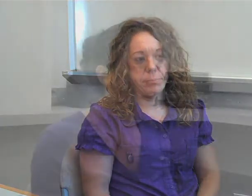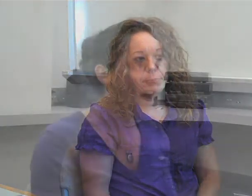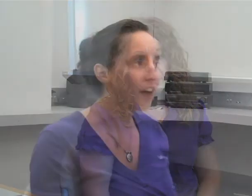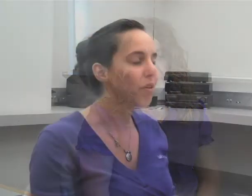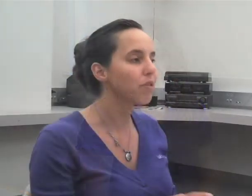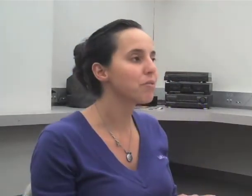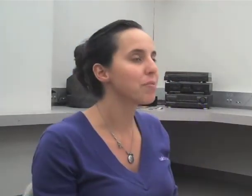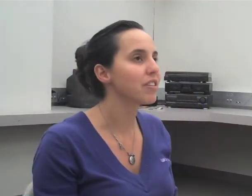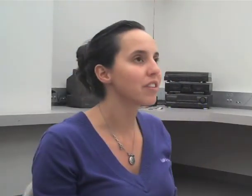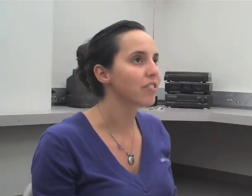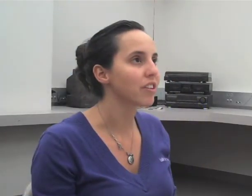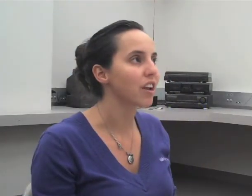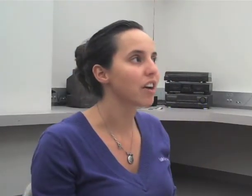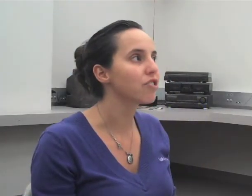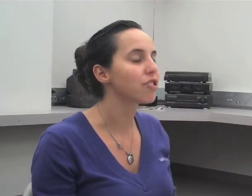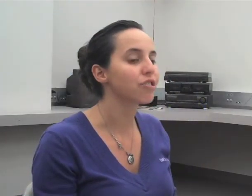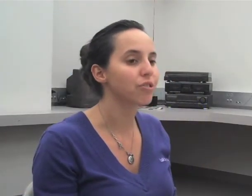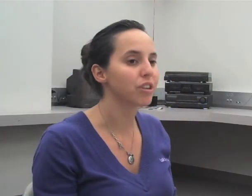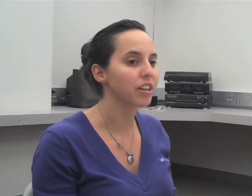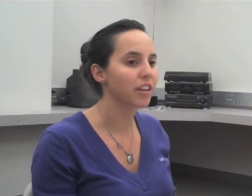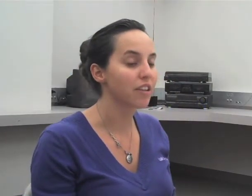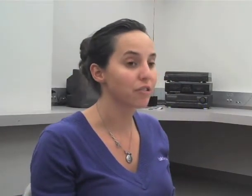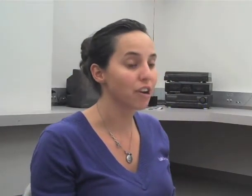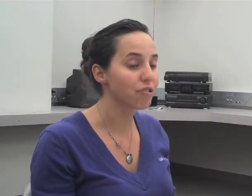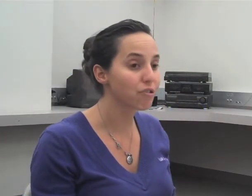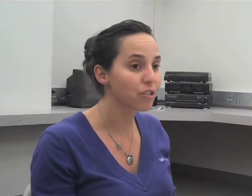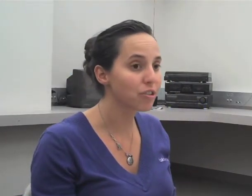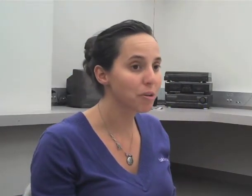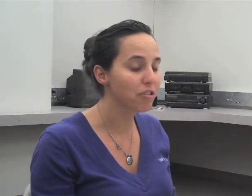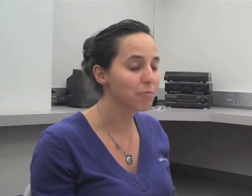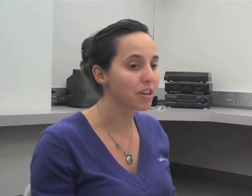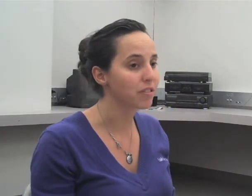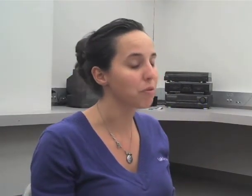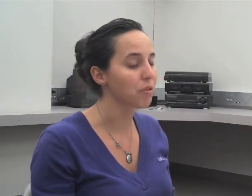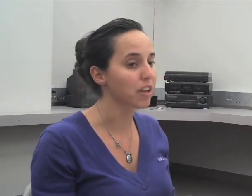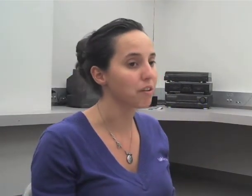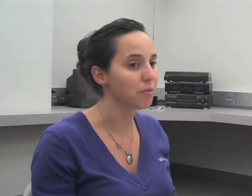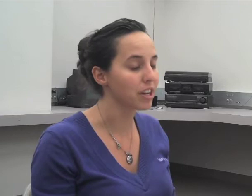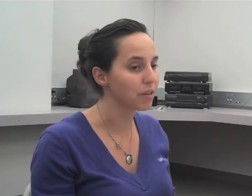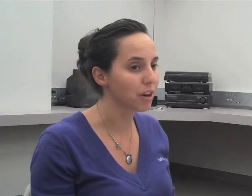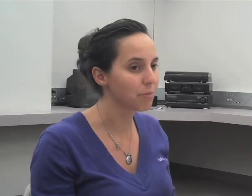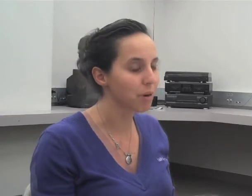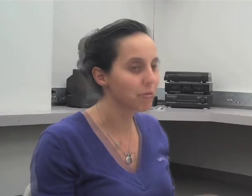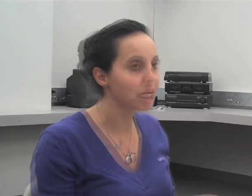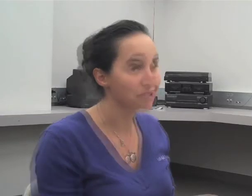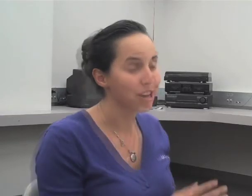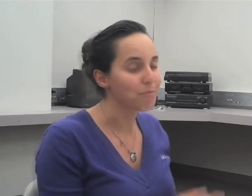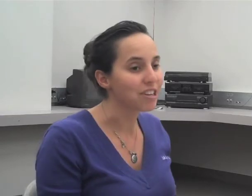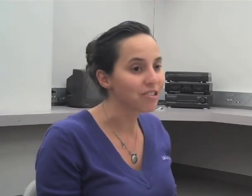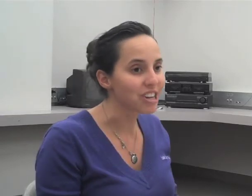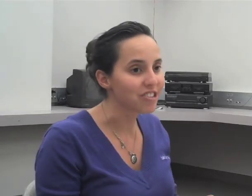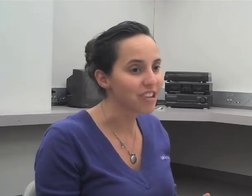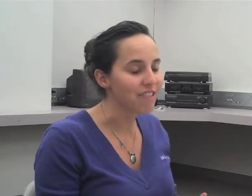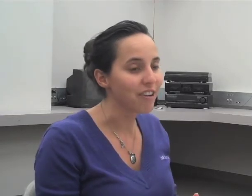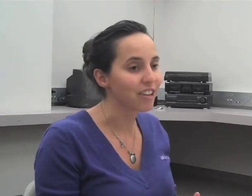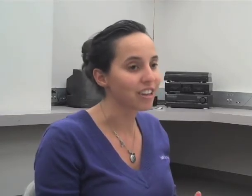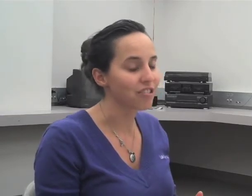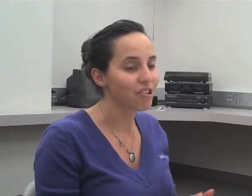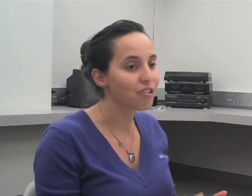I've always been such an unsure student, as a graduate student especially, because I've always had a reading and writing problem. And when I met Trish and found out that she also